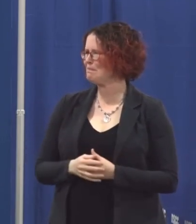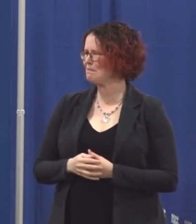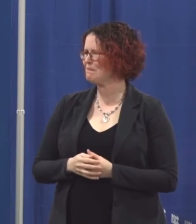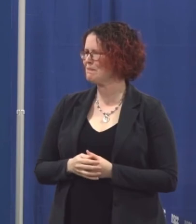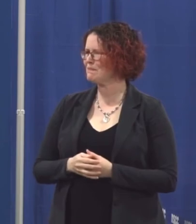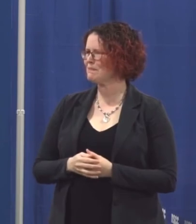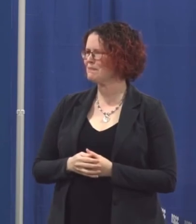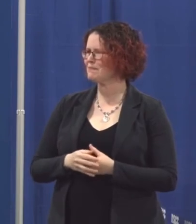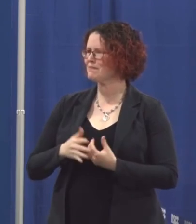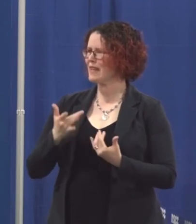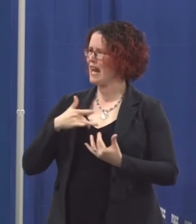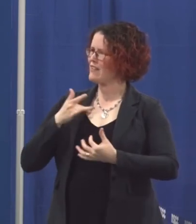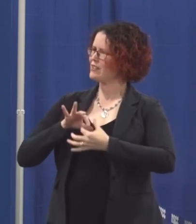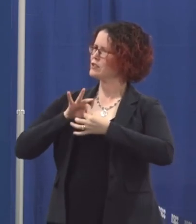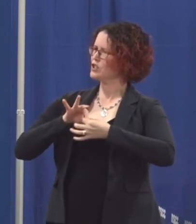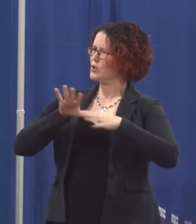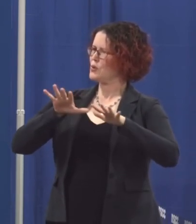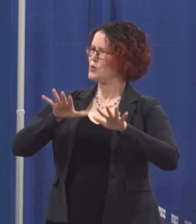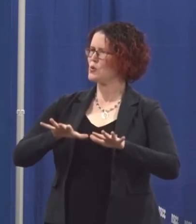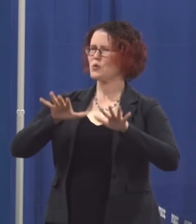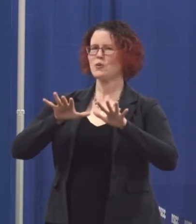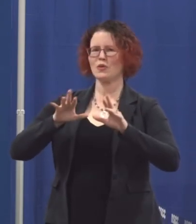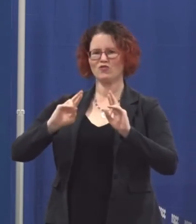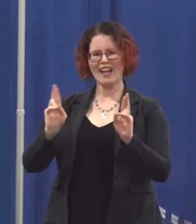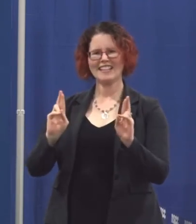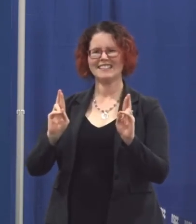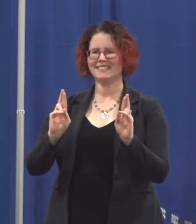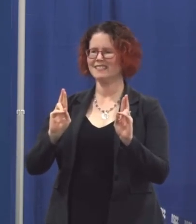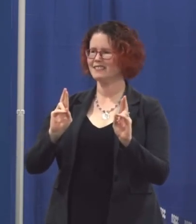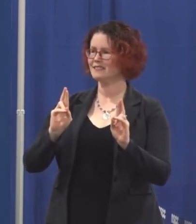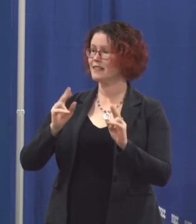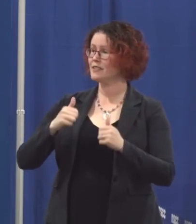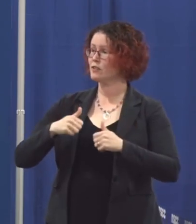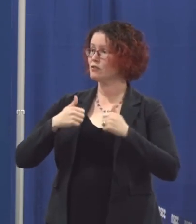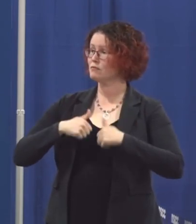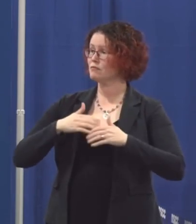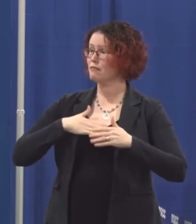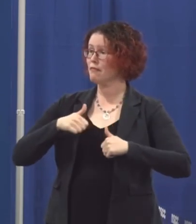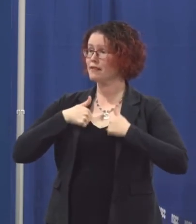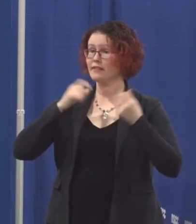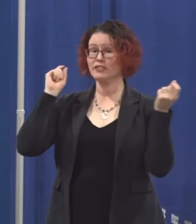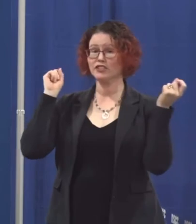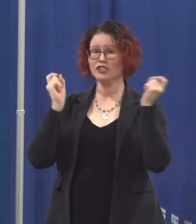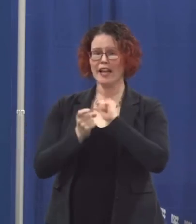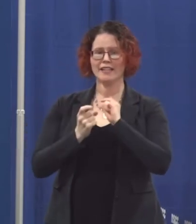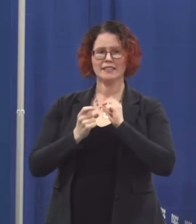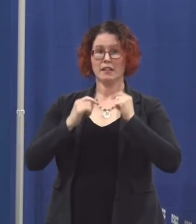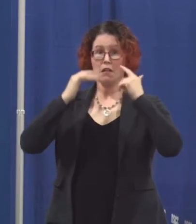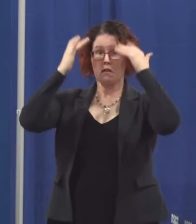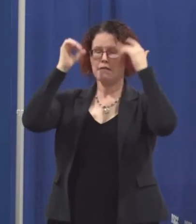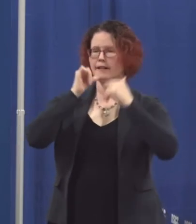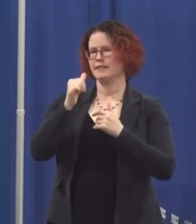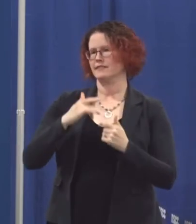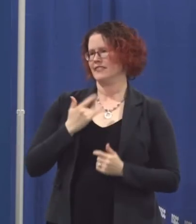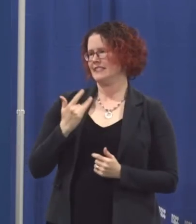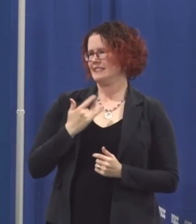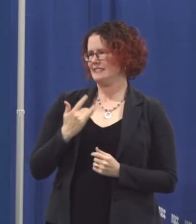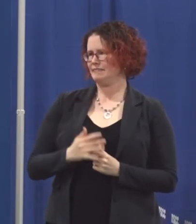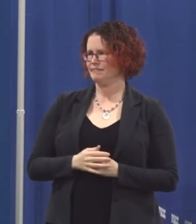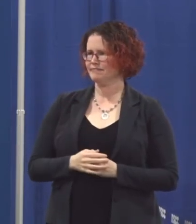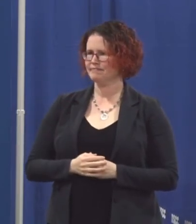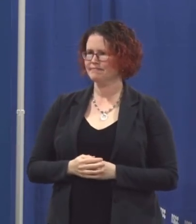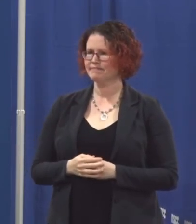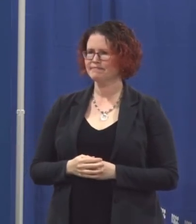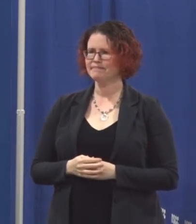feel tethered and that big life change was truly less daunting my class was one of the many